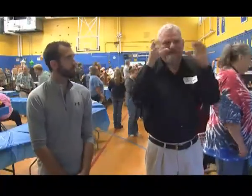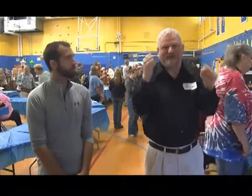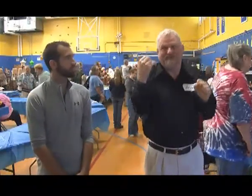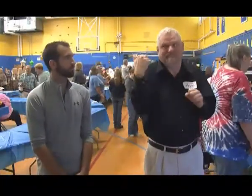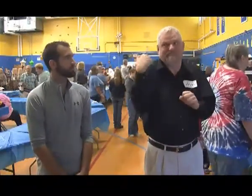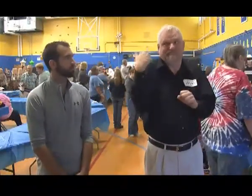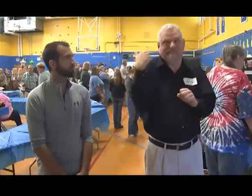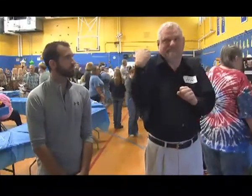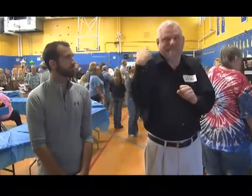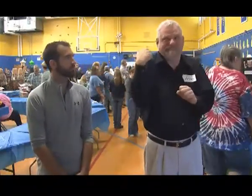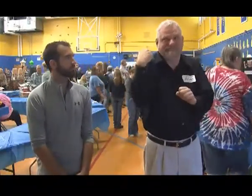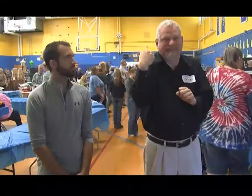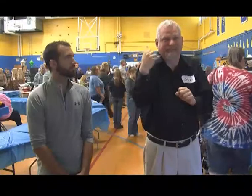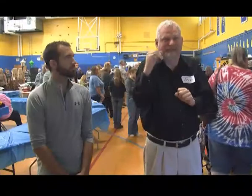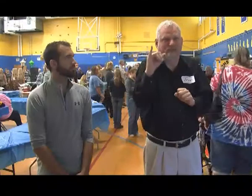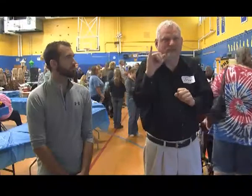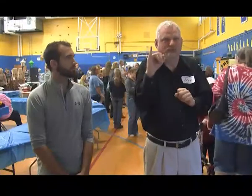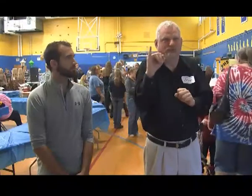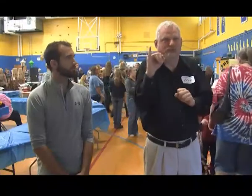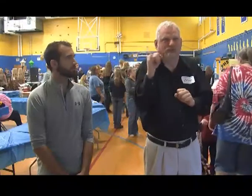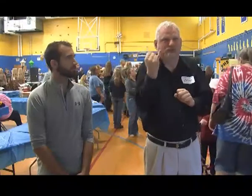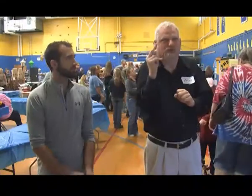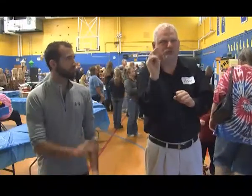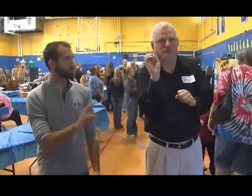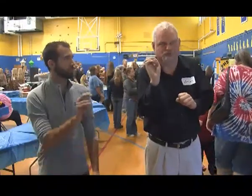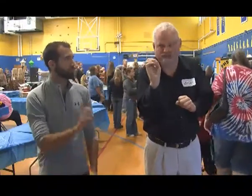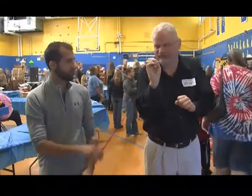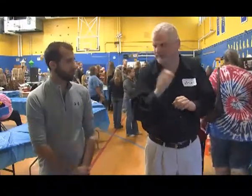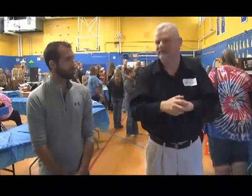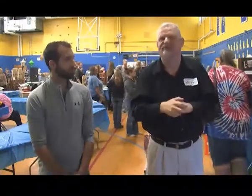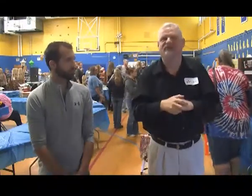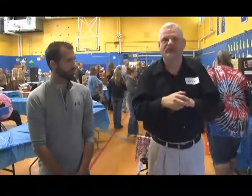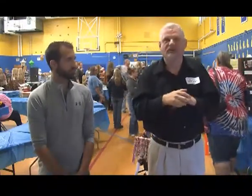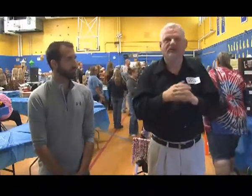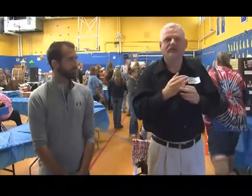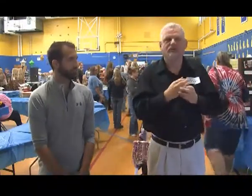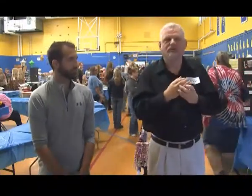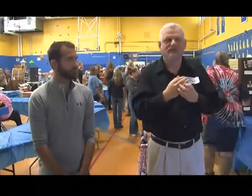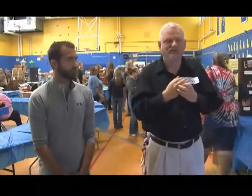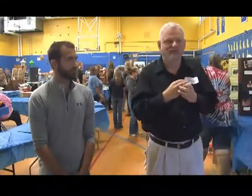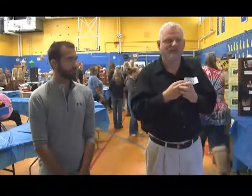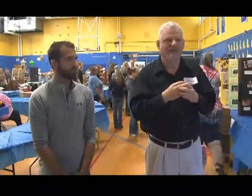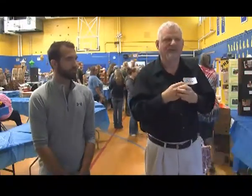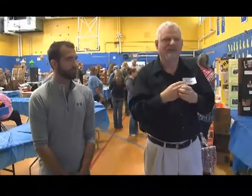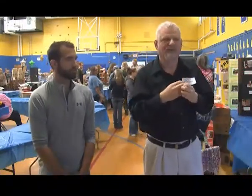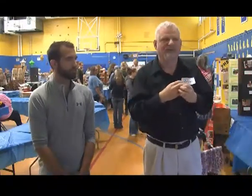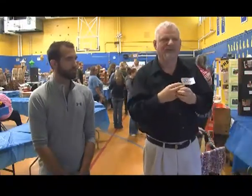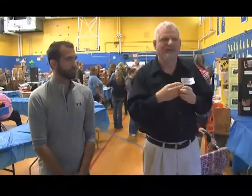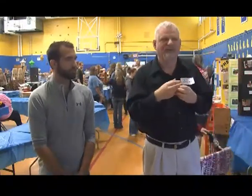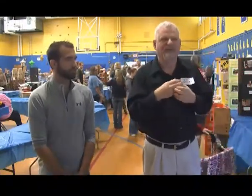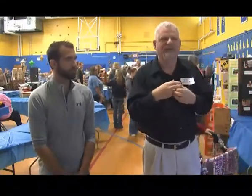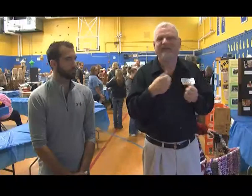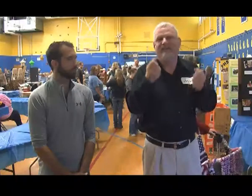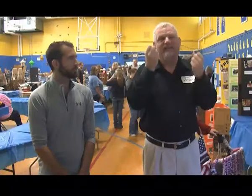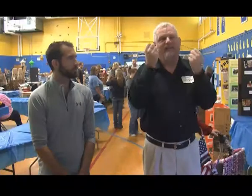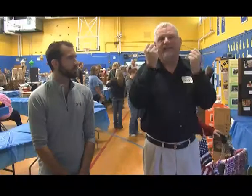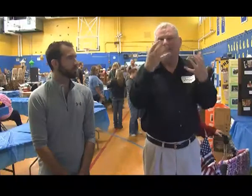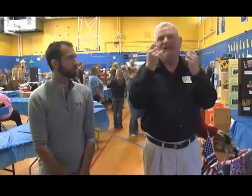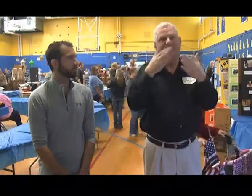And I just became president this past June. So, I am in a new position as president. And so,